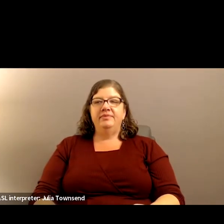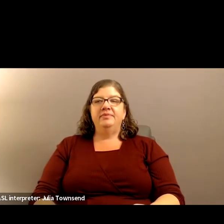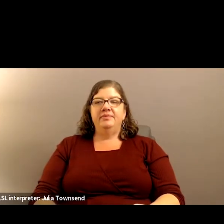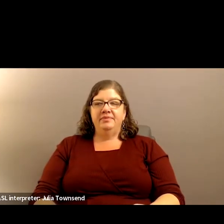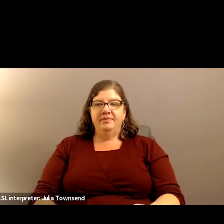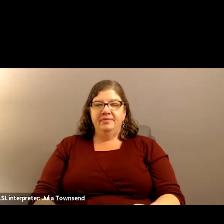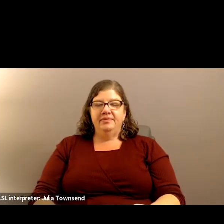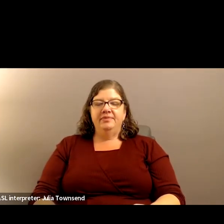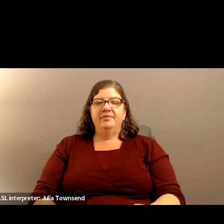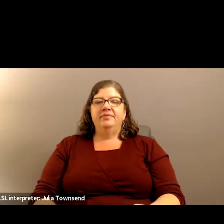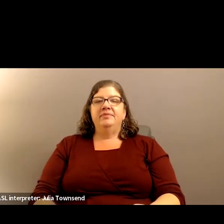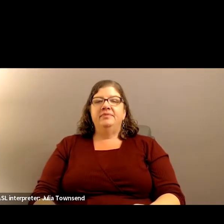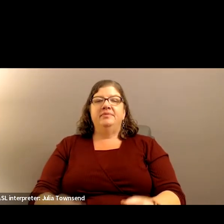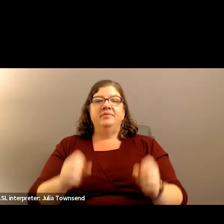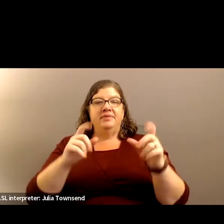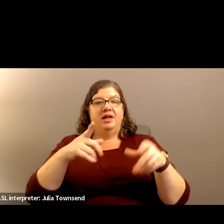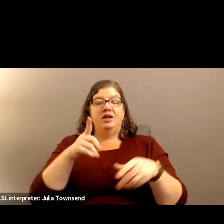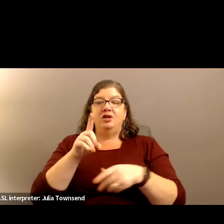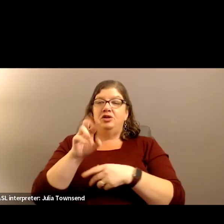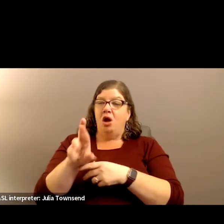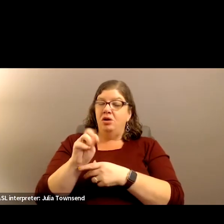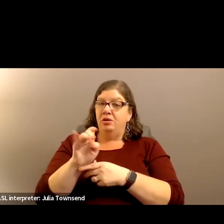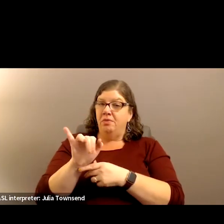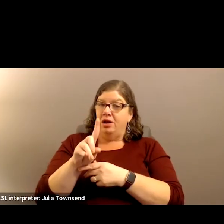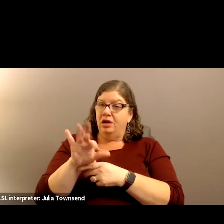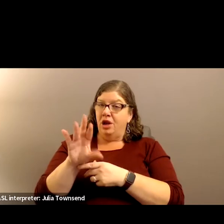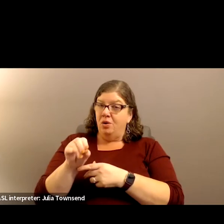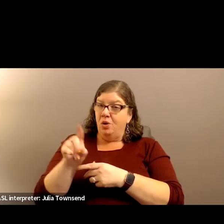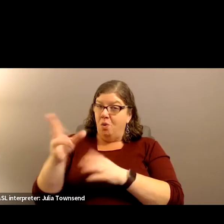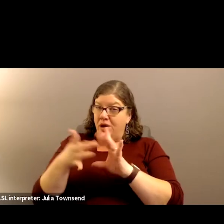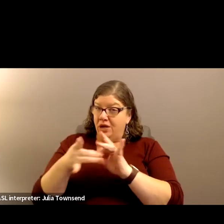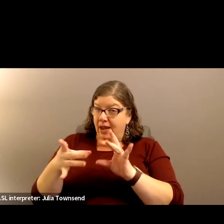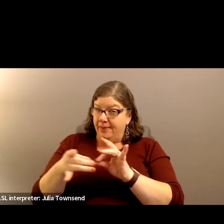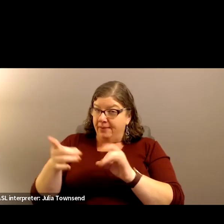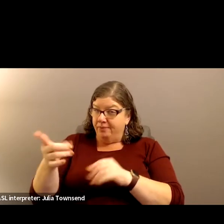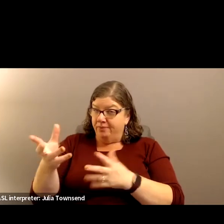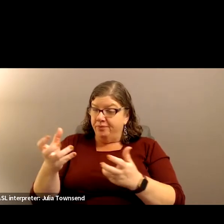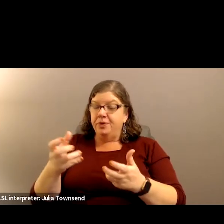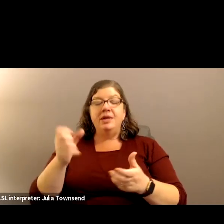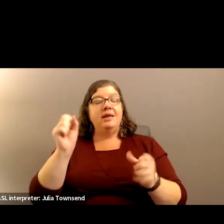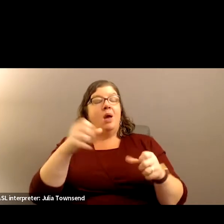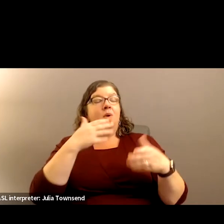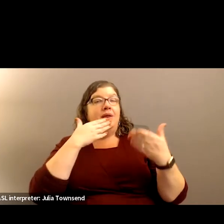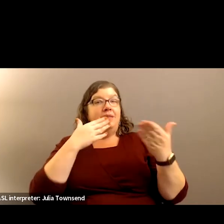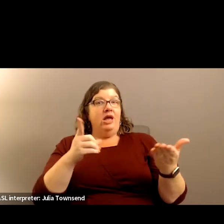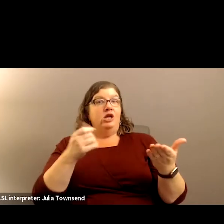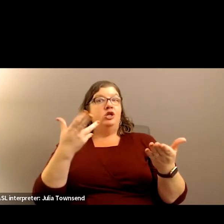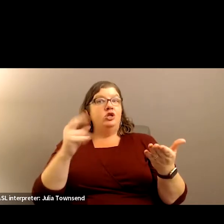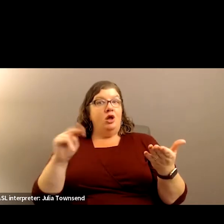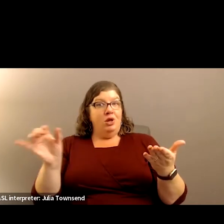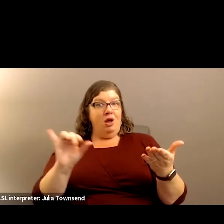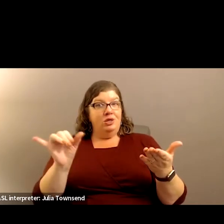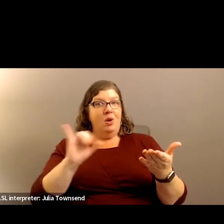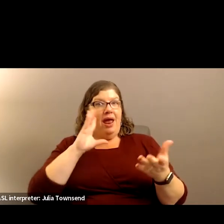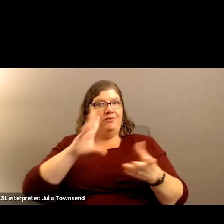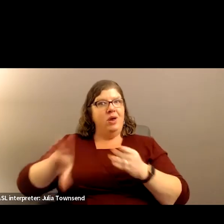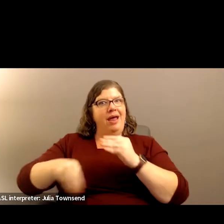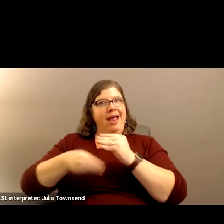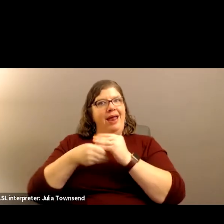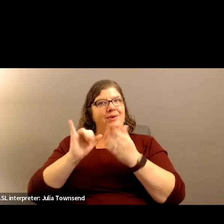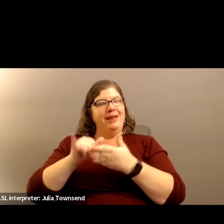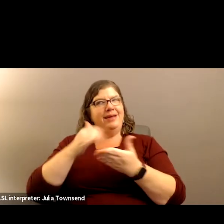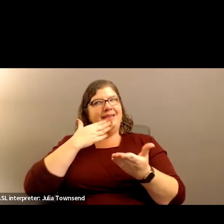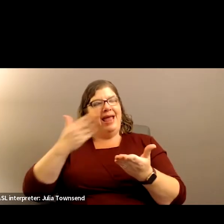Okay. And I know Dr. Maldonado, you wanted to comment on something. Well, I want to thank Dawson also. have to jump on the thank